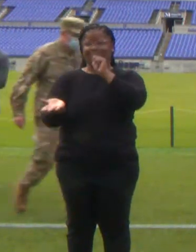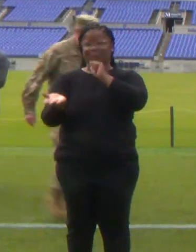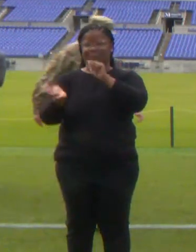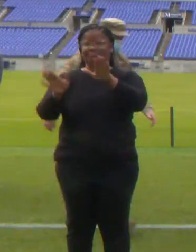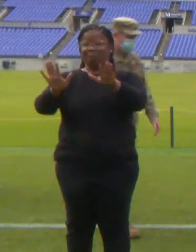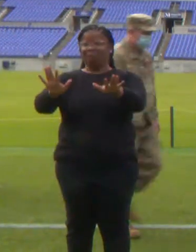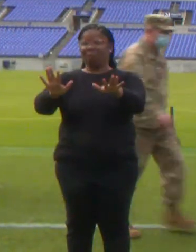Have a great day. Thank you.